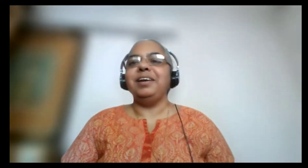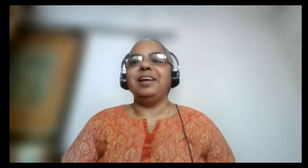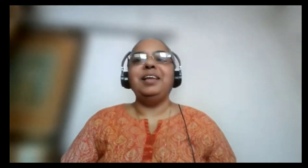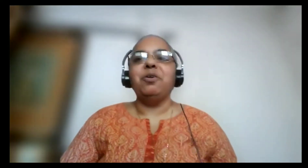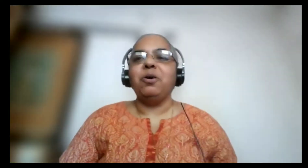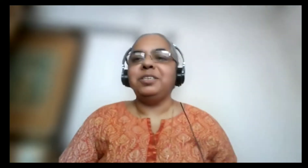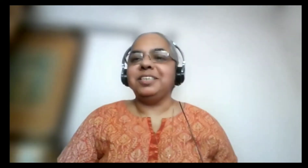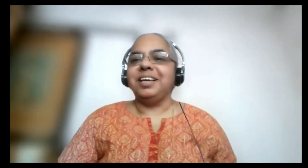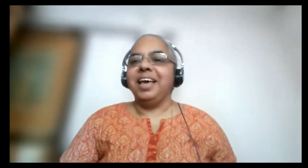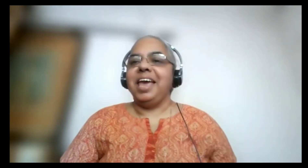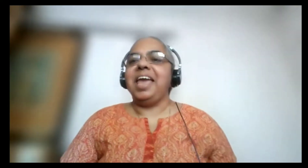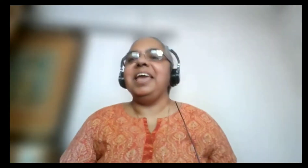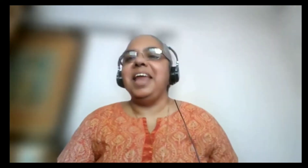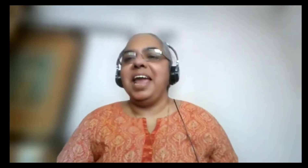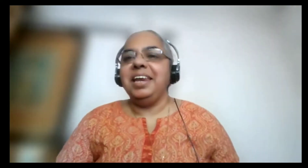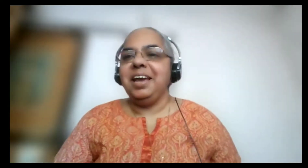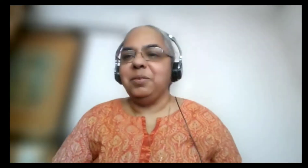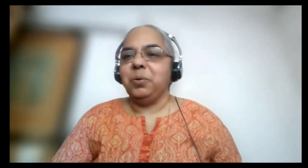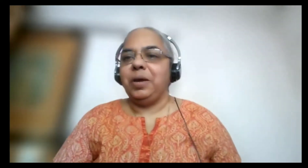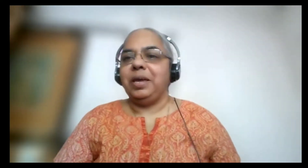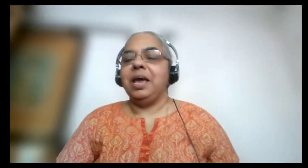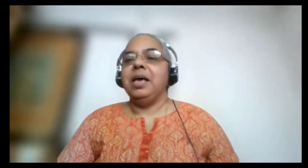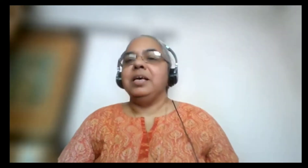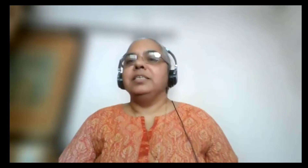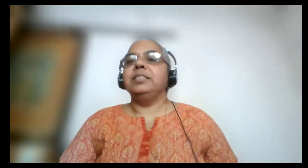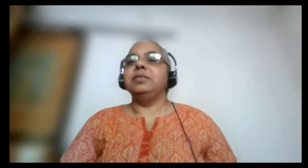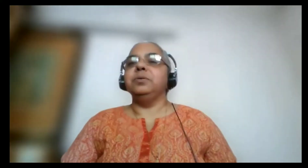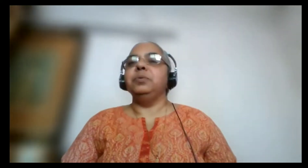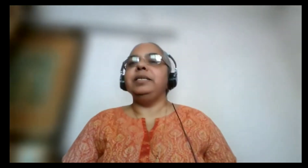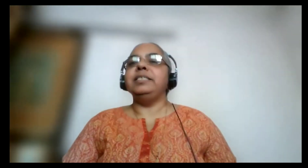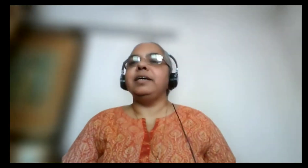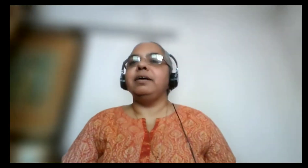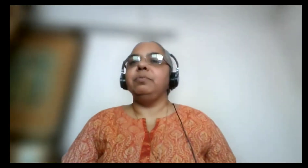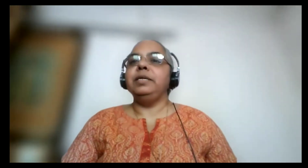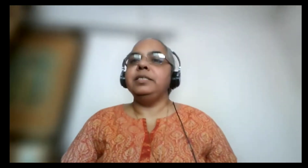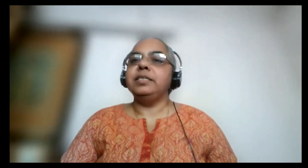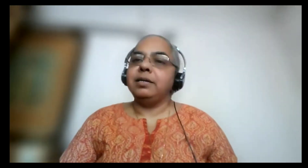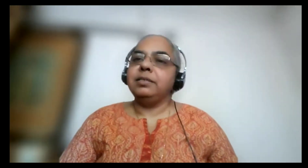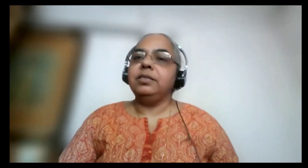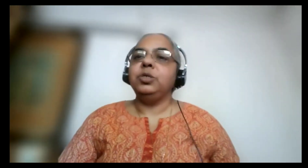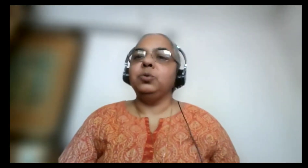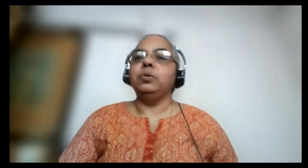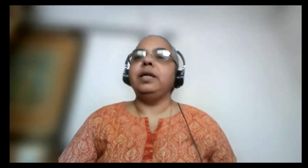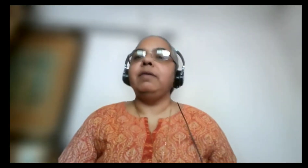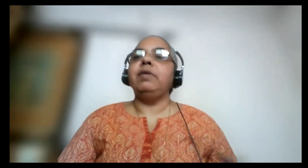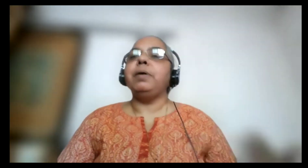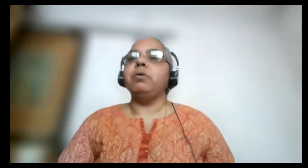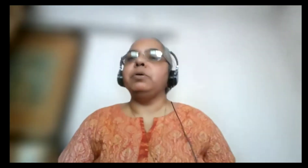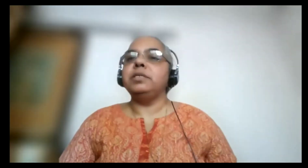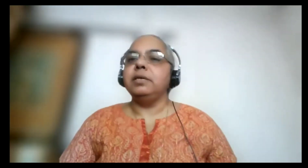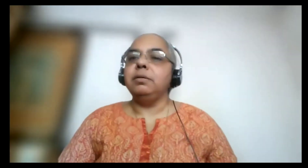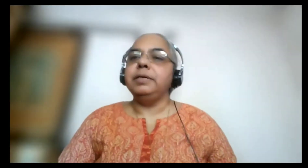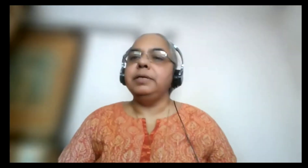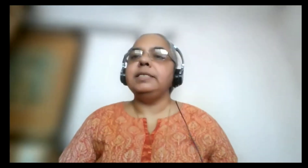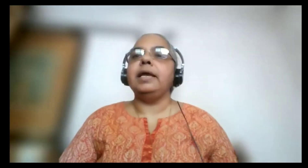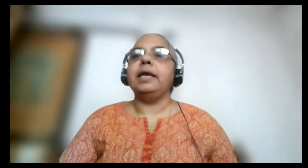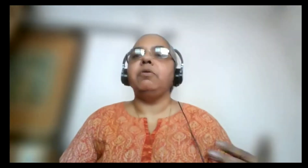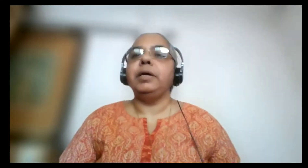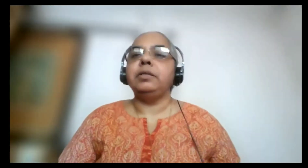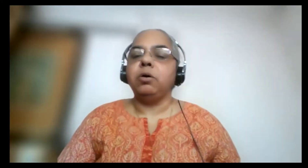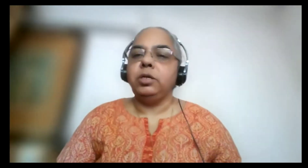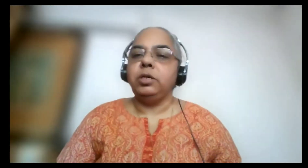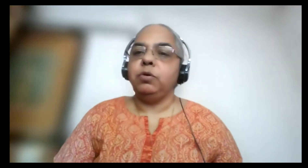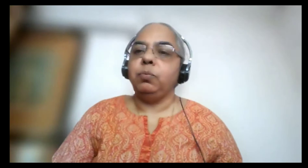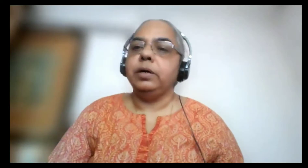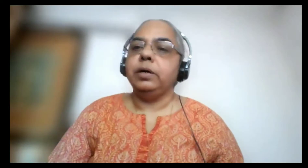-friendly, not in any other way. So, we started to develop our syllabus and